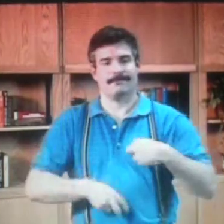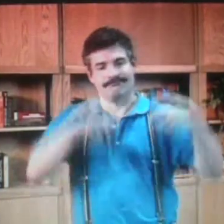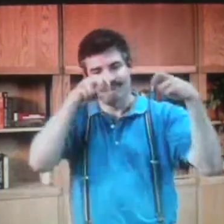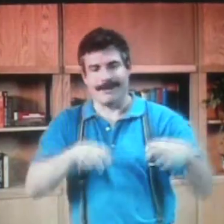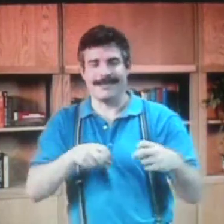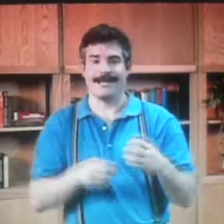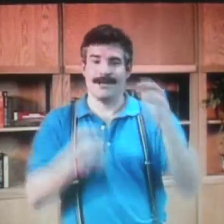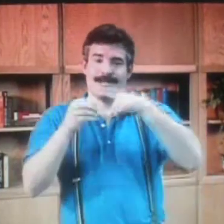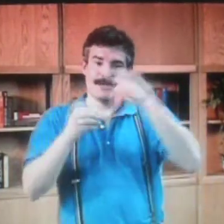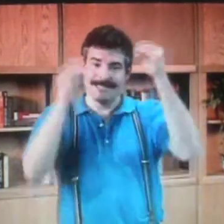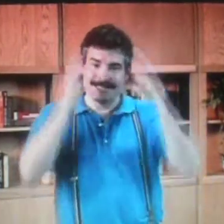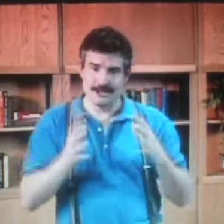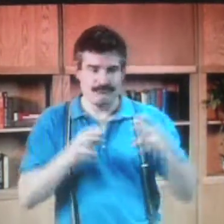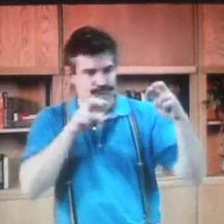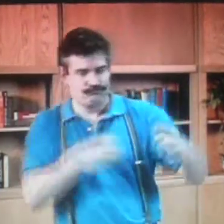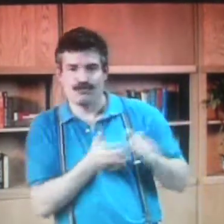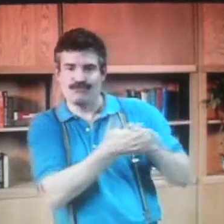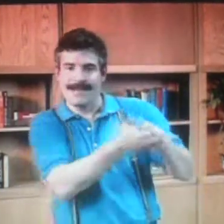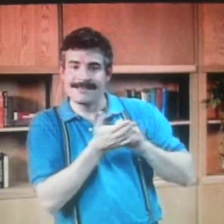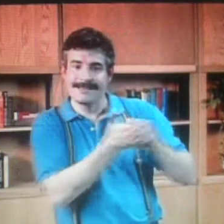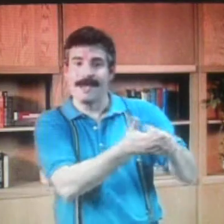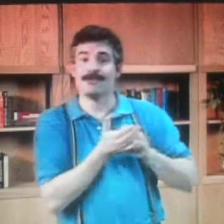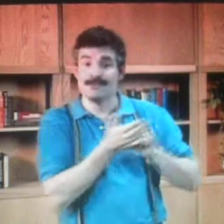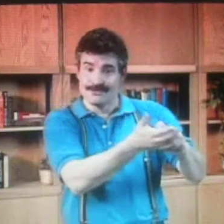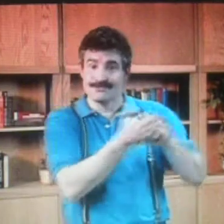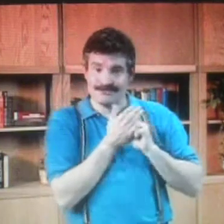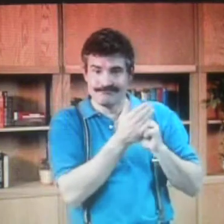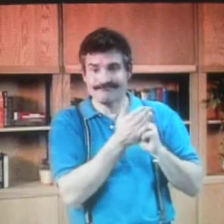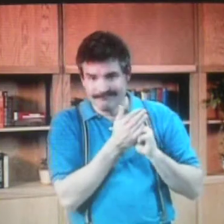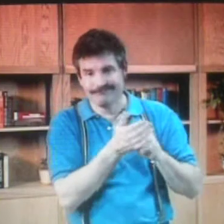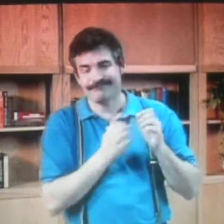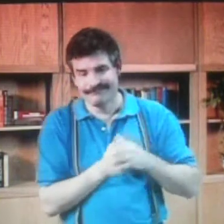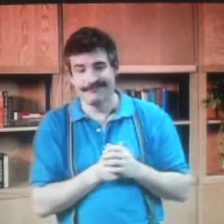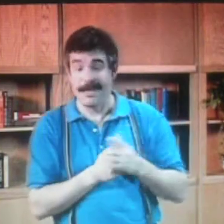And then was left with independent study. And we was able to write back and forth.